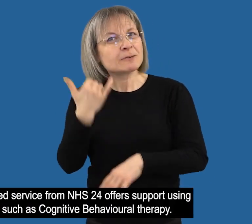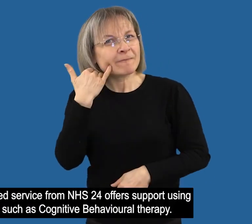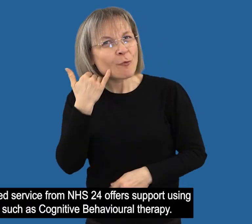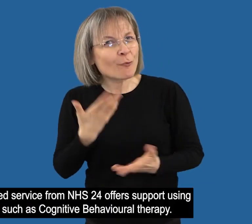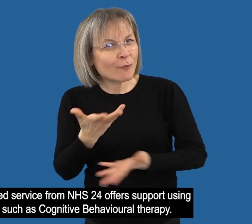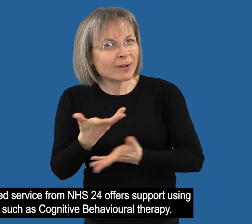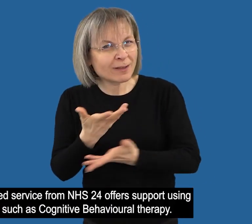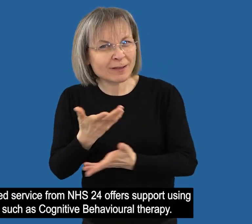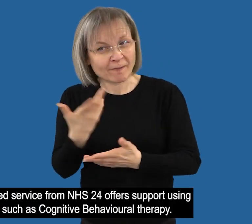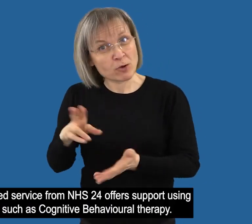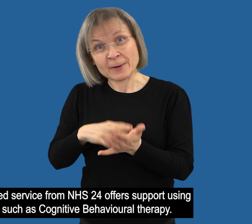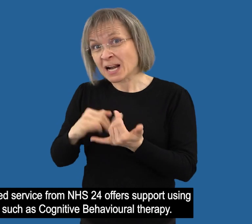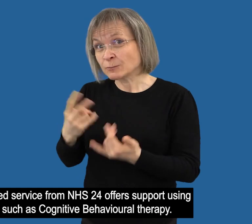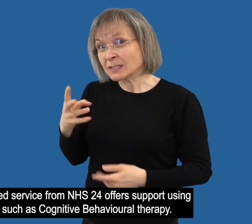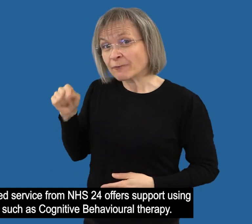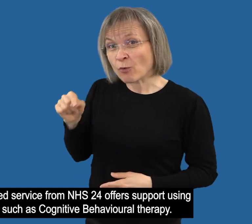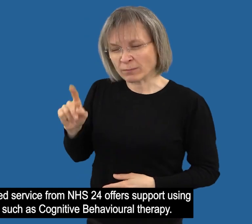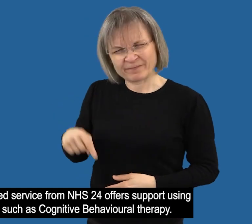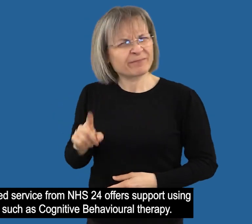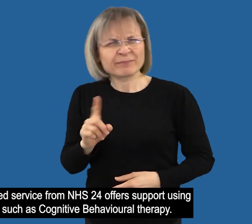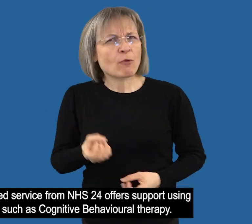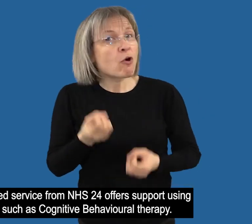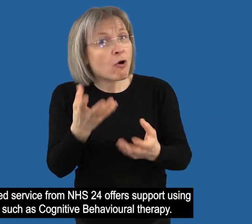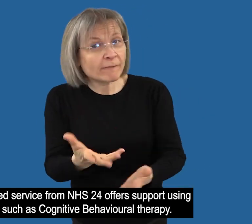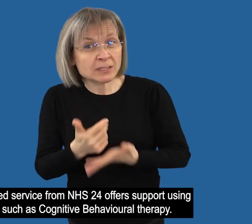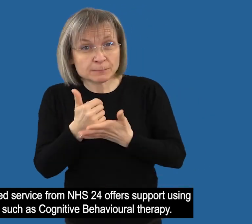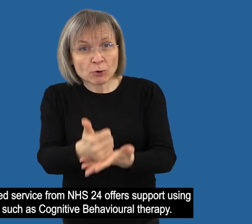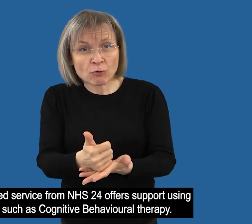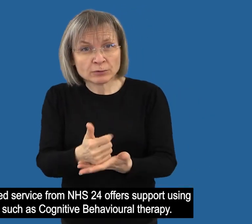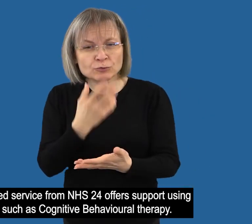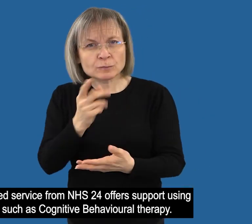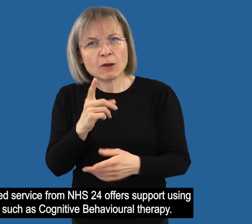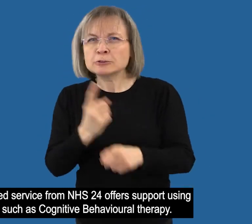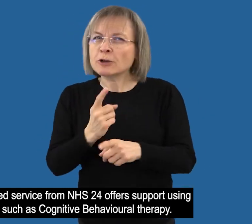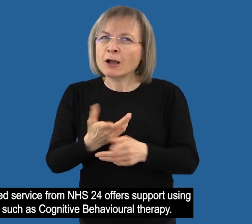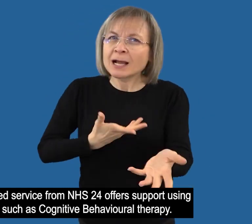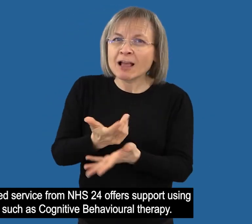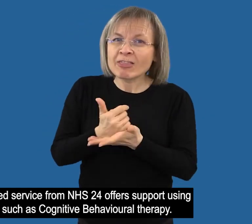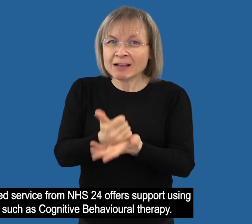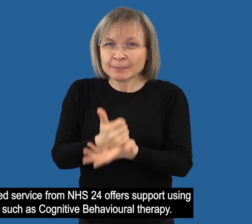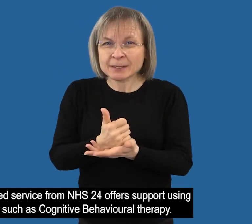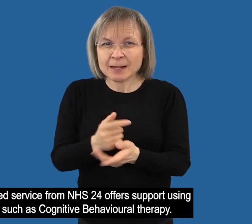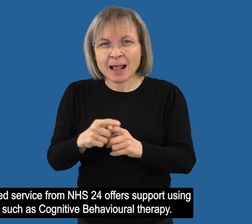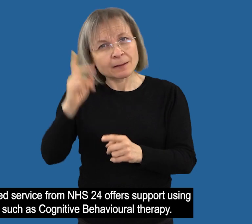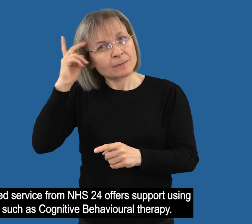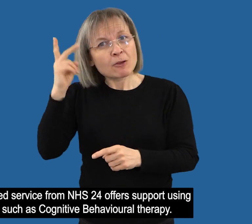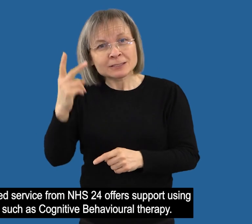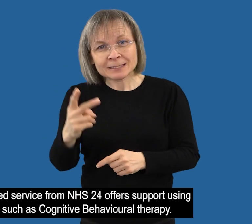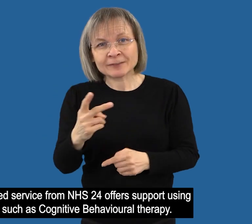This telephone-based service from NHS24 offers support using talking therapy, such as cognitive